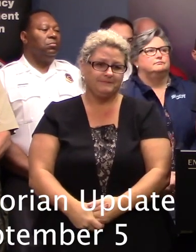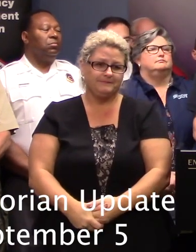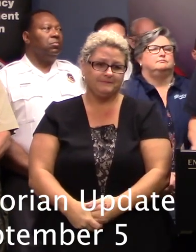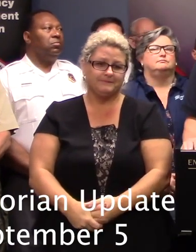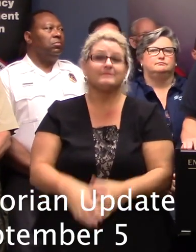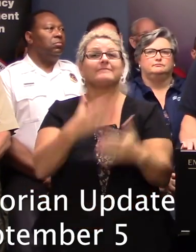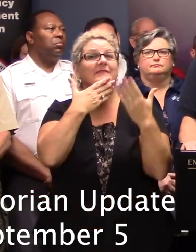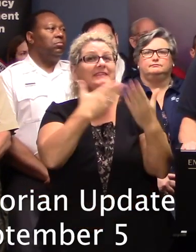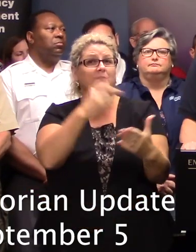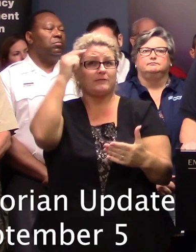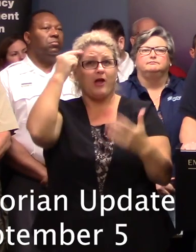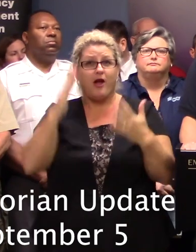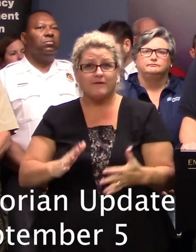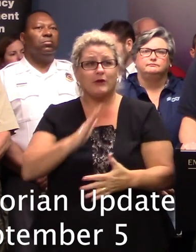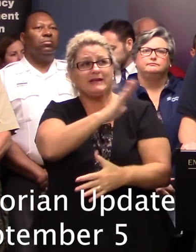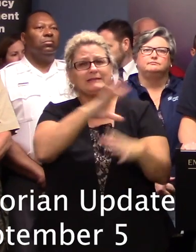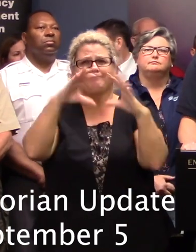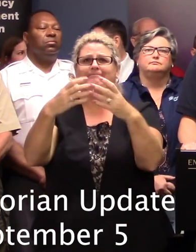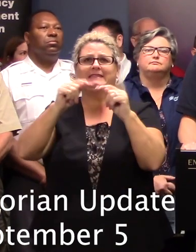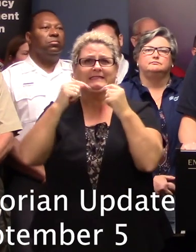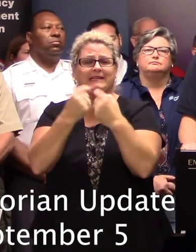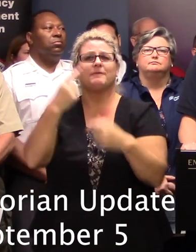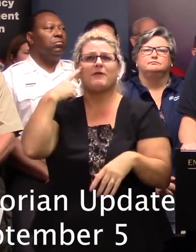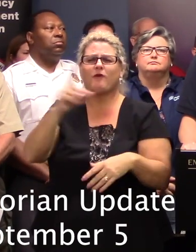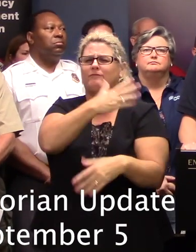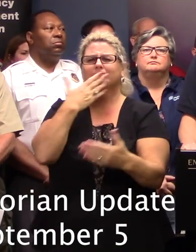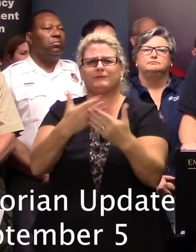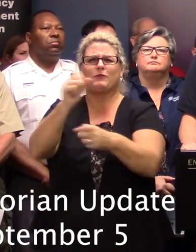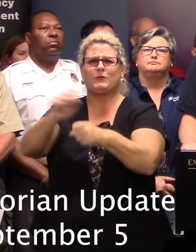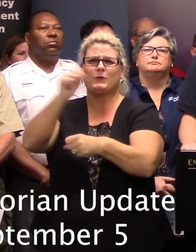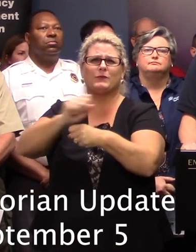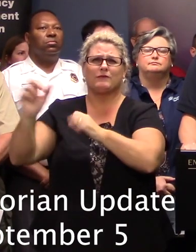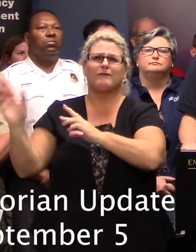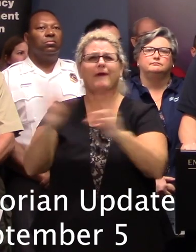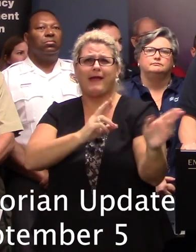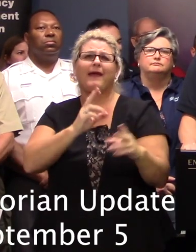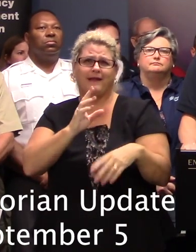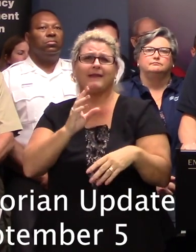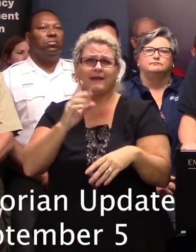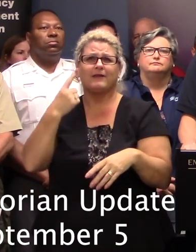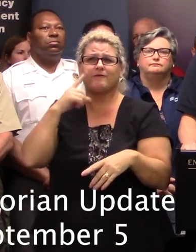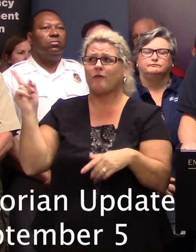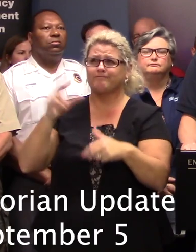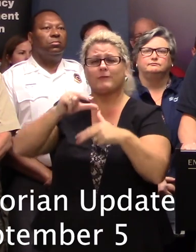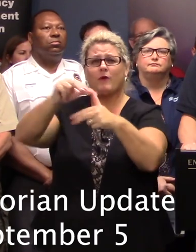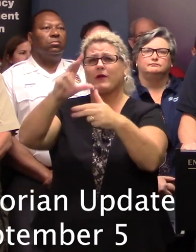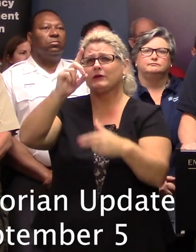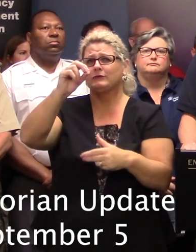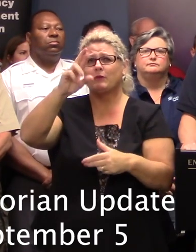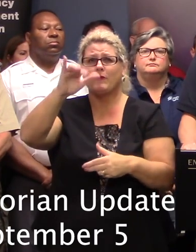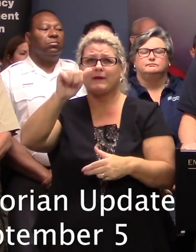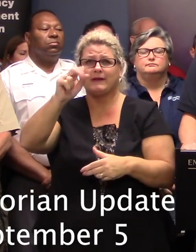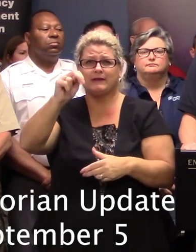Thank you. to the governor and his team for the great work they've done in South Carolina, getting ready for what Hurricane Dorian is